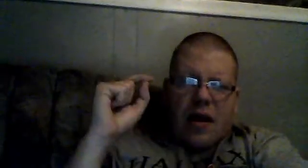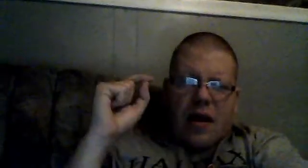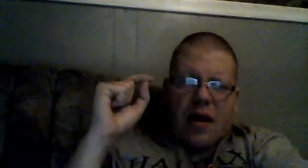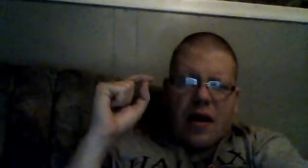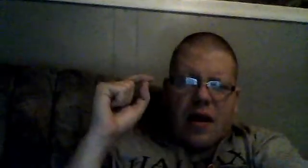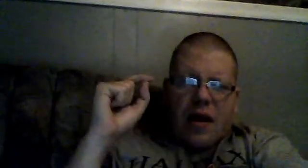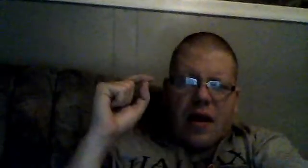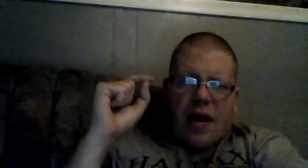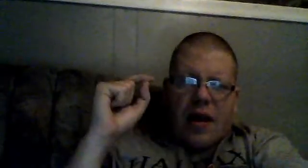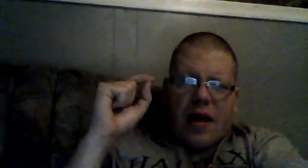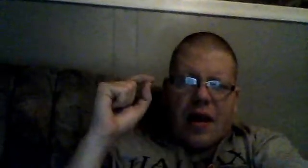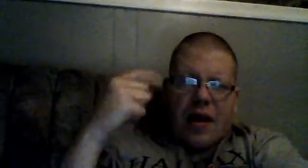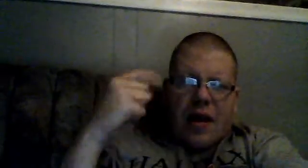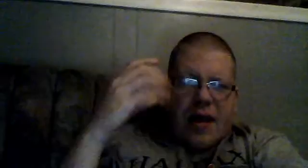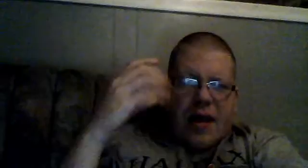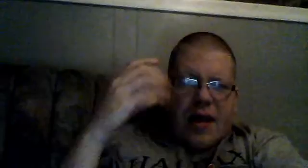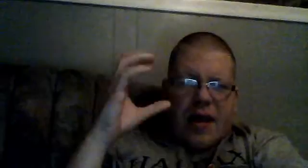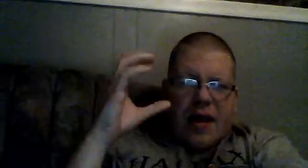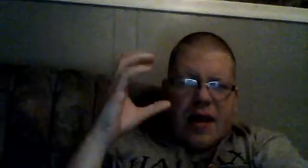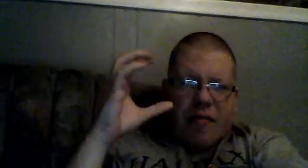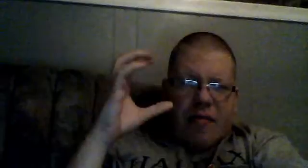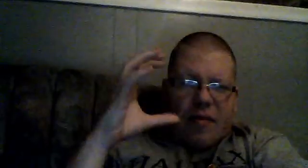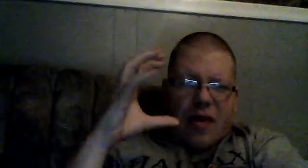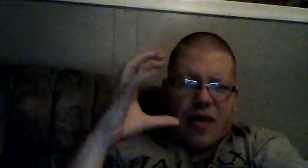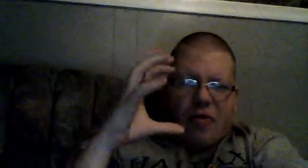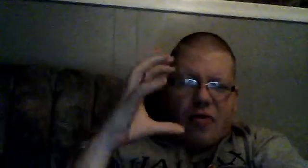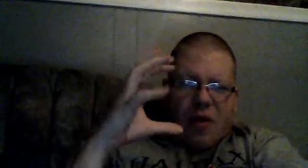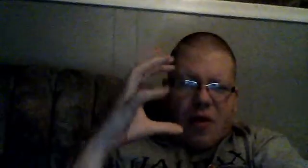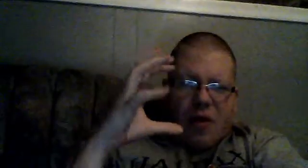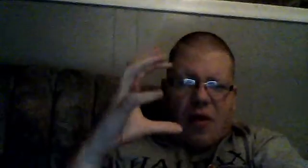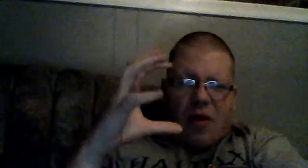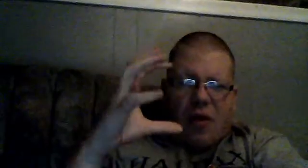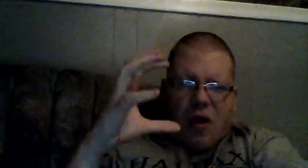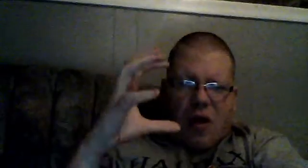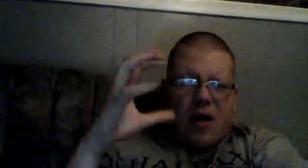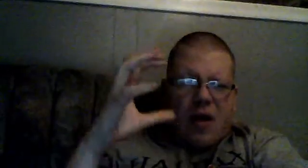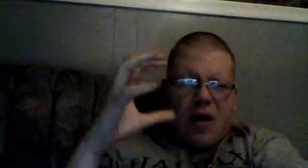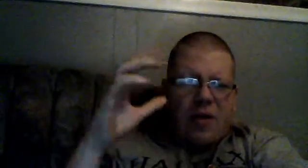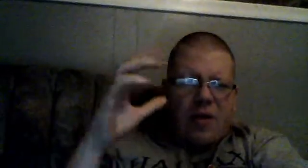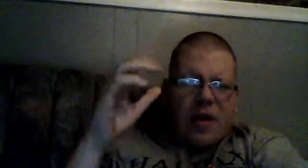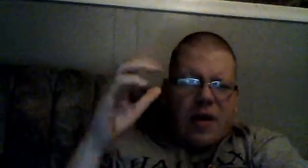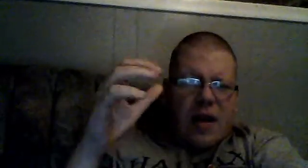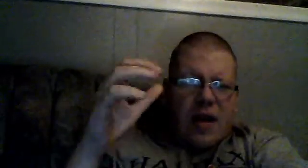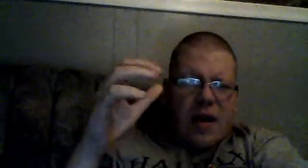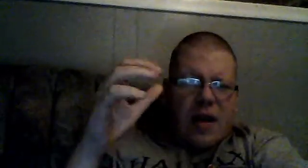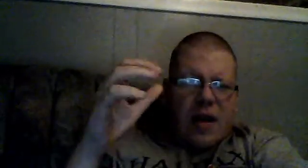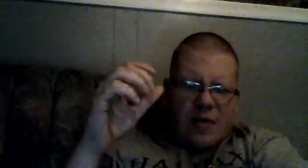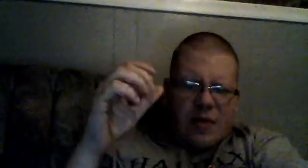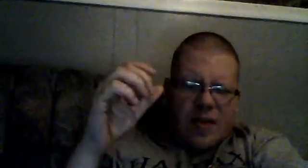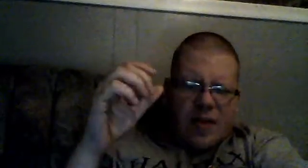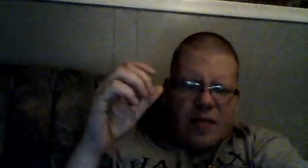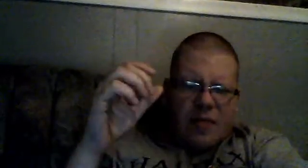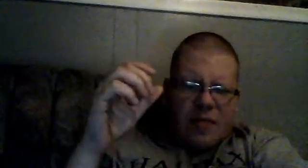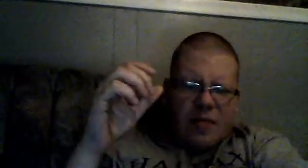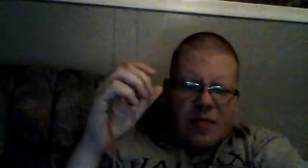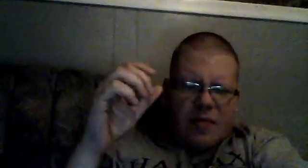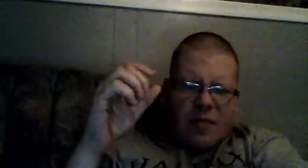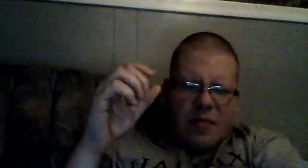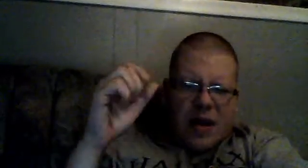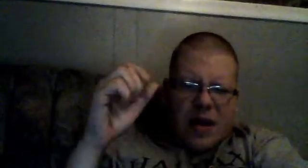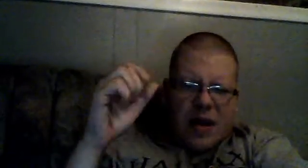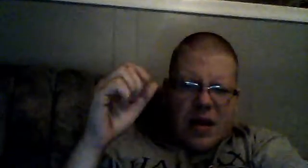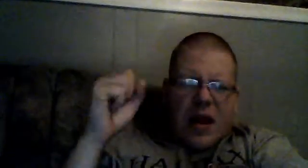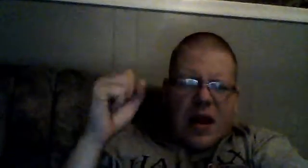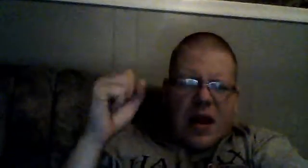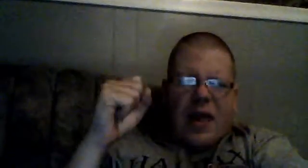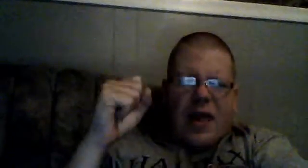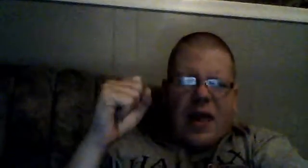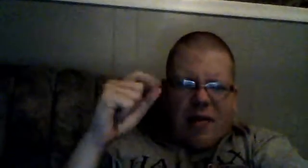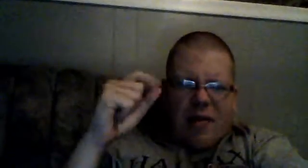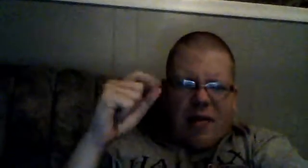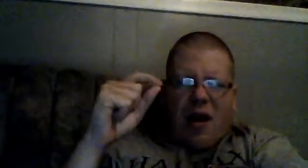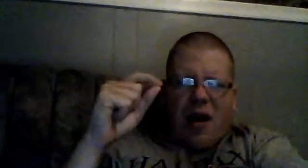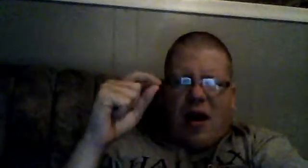in in a remote, part of, the Canadian wilderness, and they want to survive,